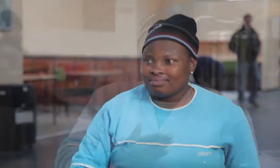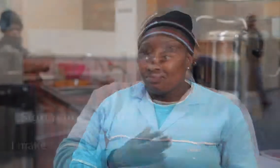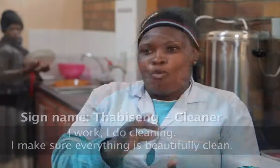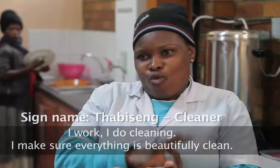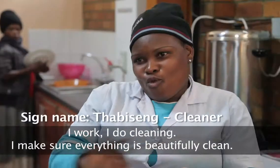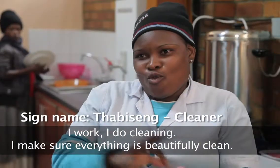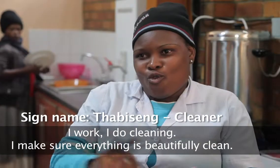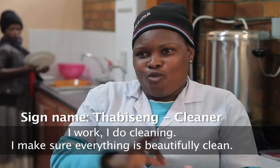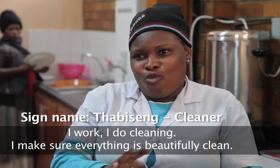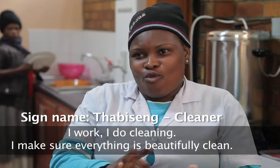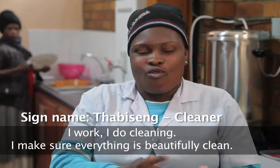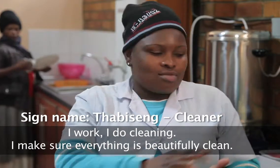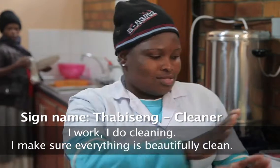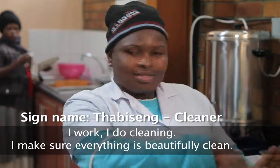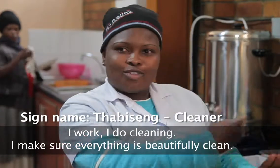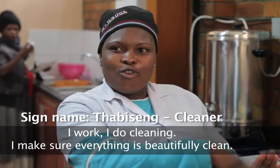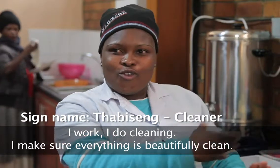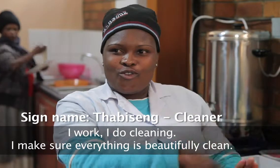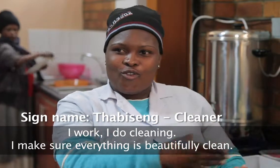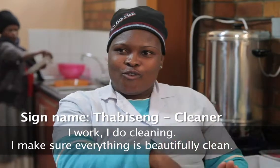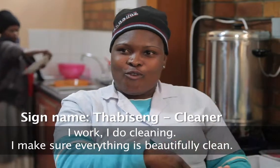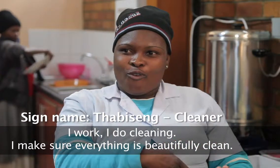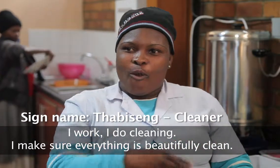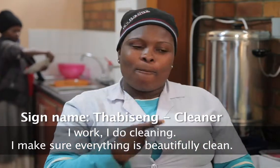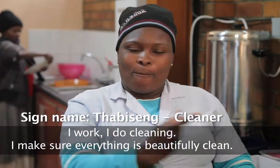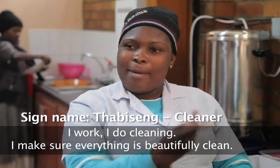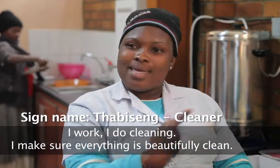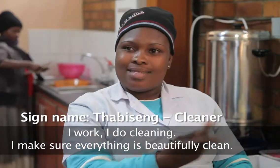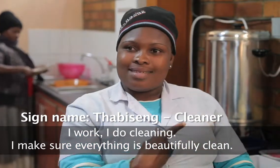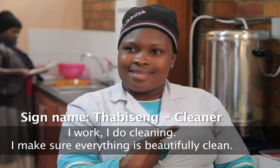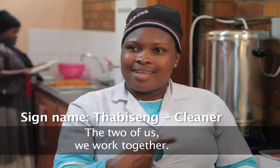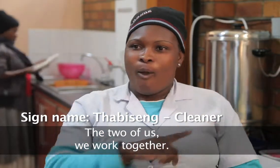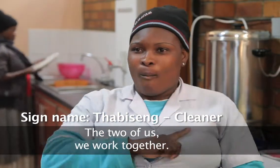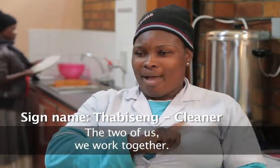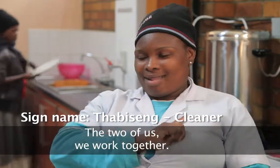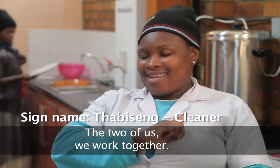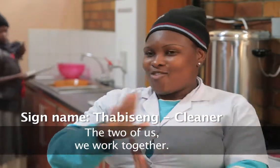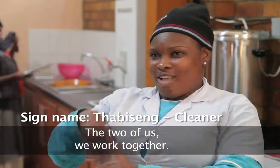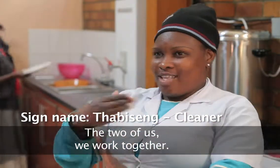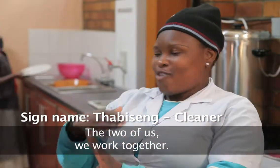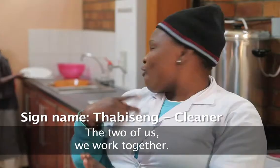I work, I do clinics, I make sure everything is beautifully cleaned, the two of us, we are working together.